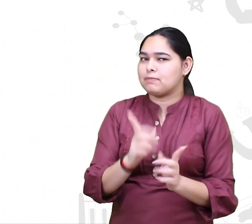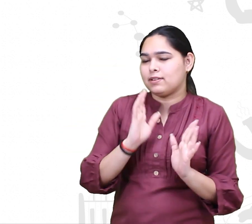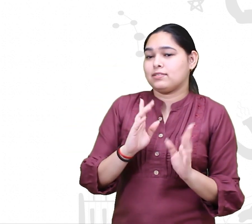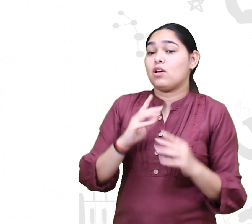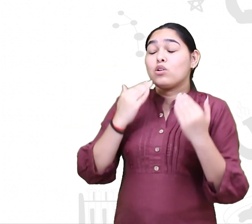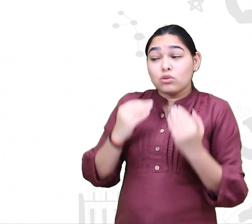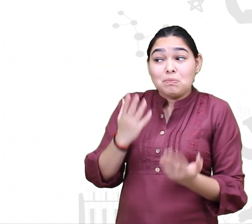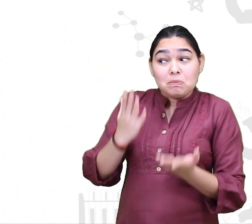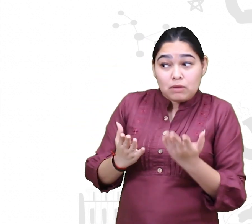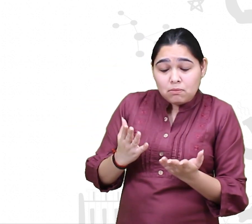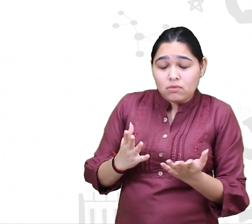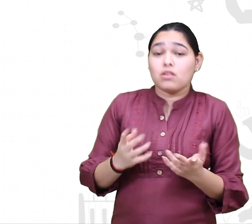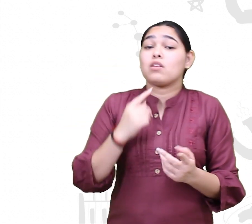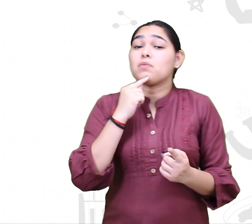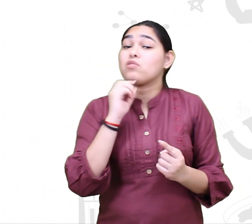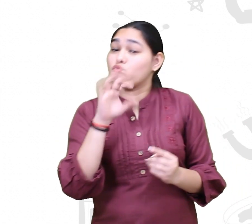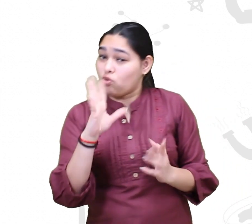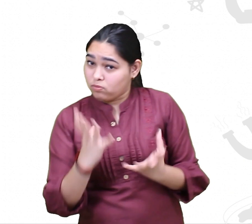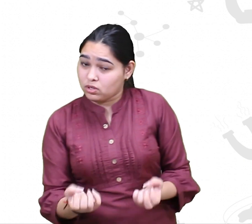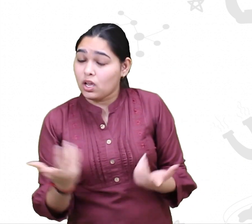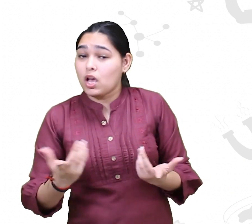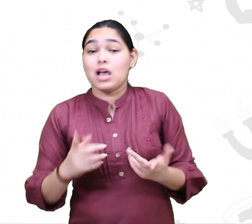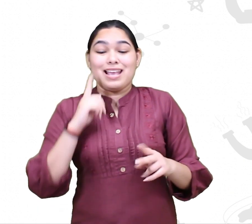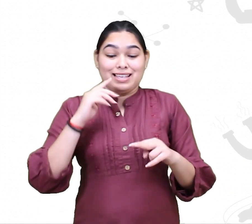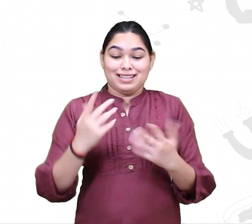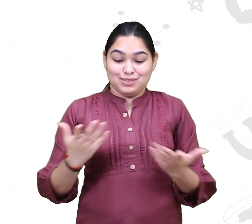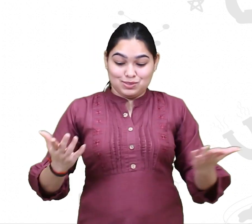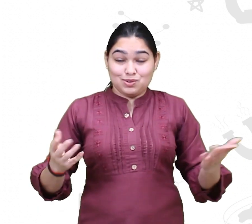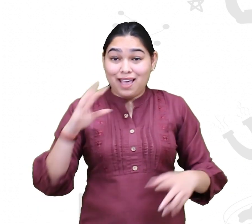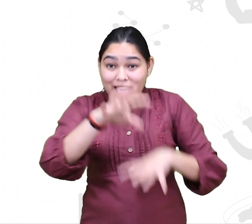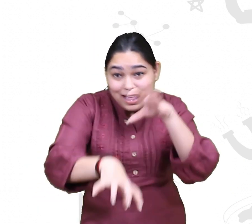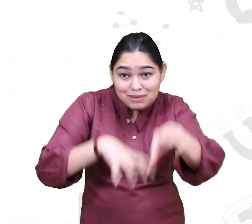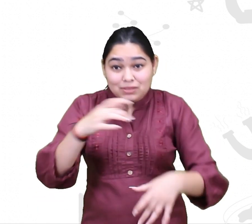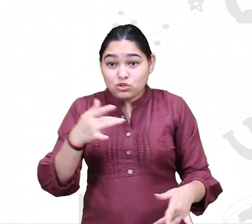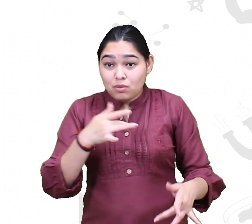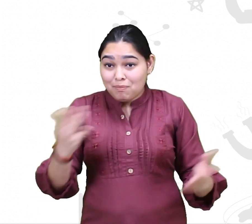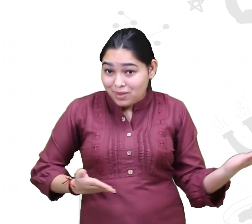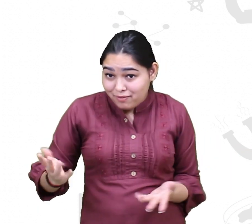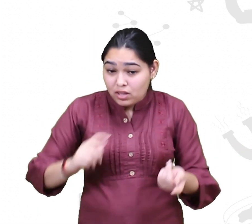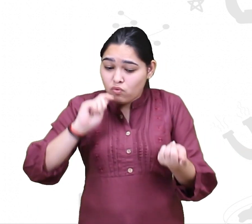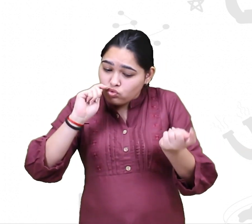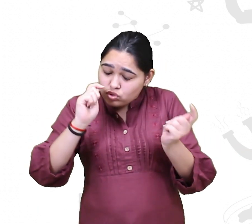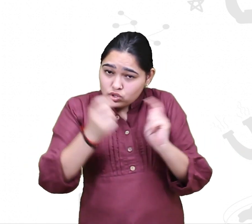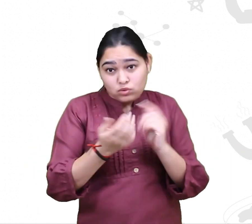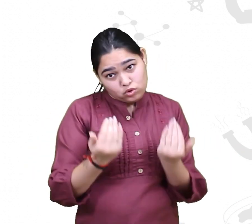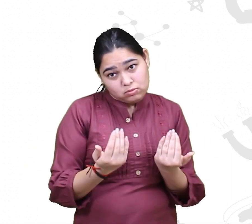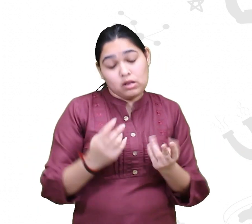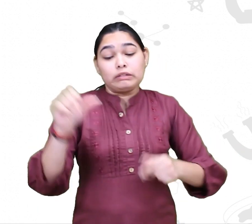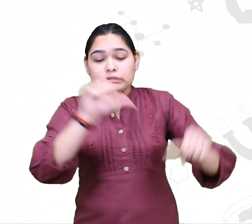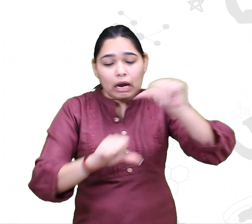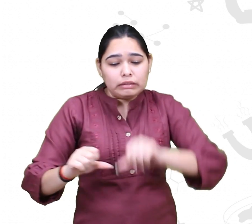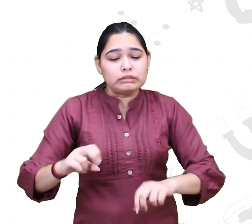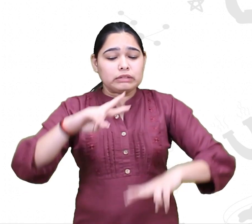as we get more evidence over time. Who knows? One of our listeners might study wild animals in the future